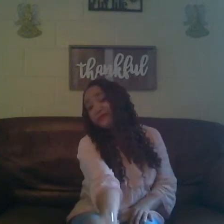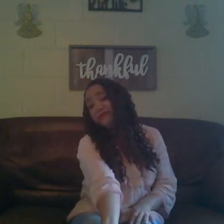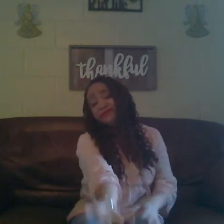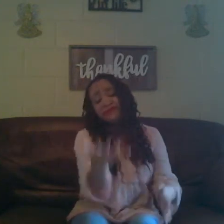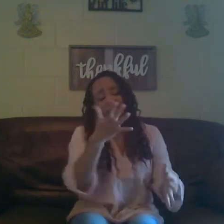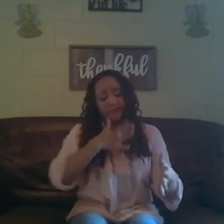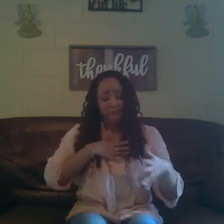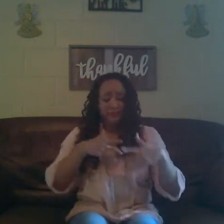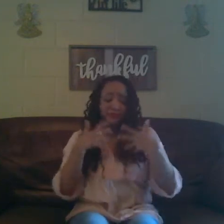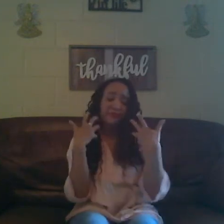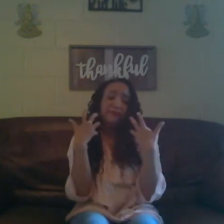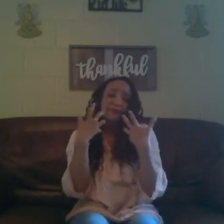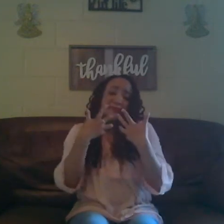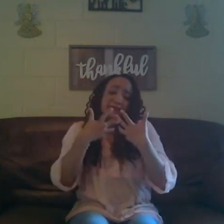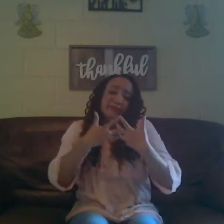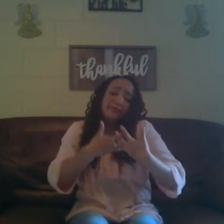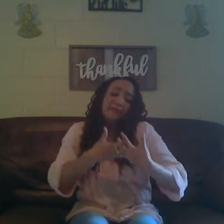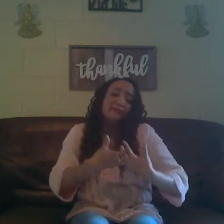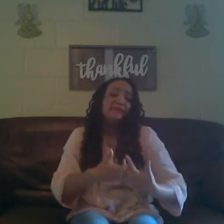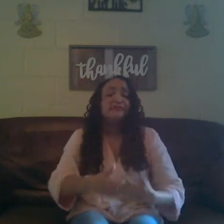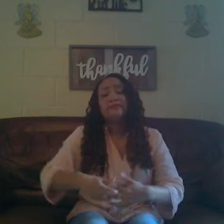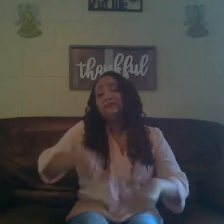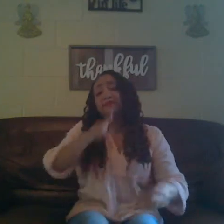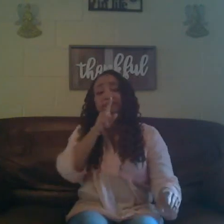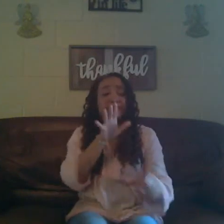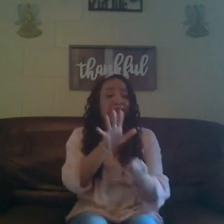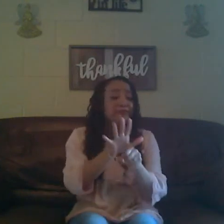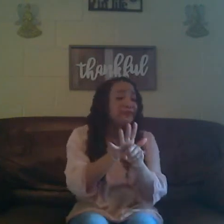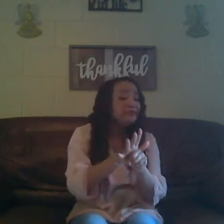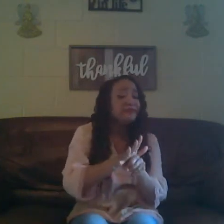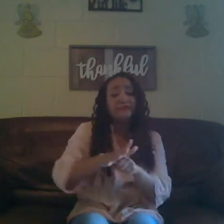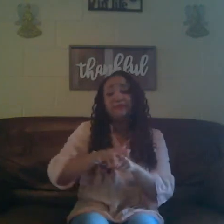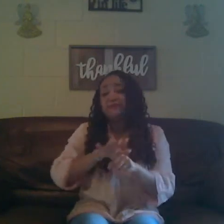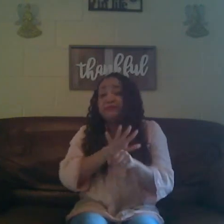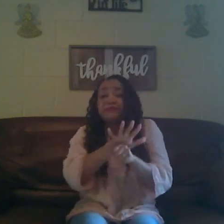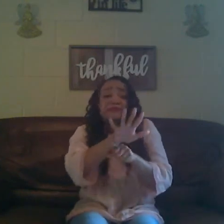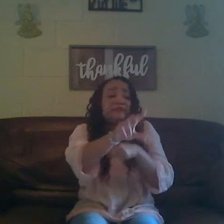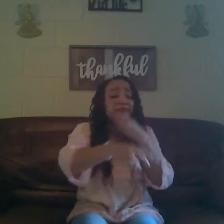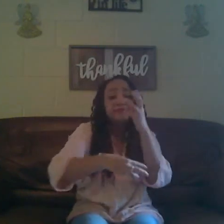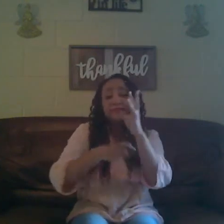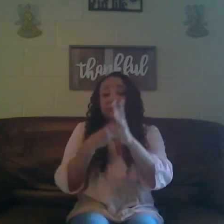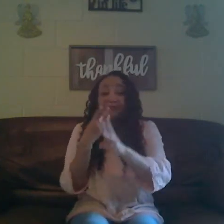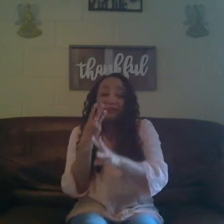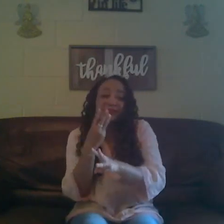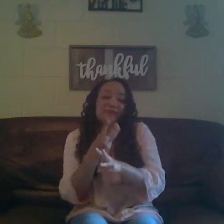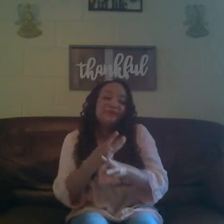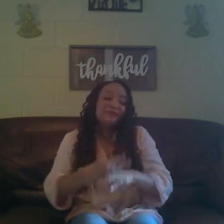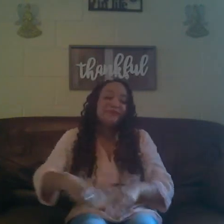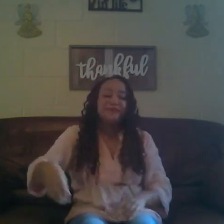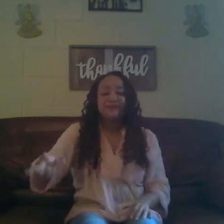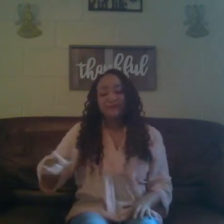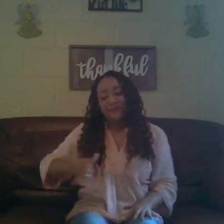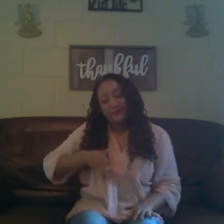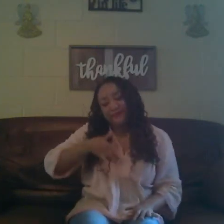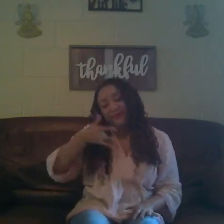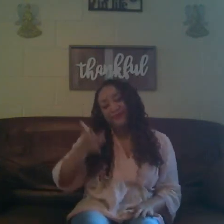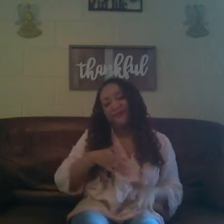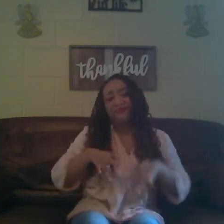were the one for me I swear the whole world Could feel